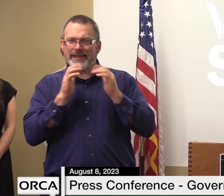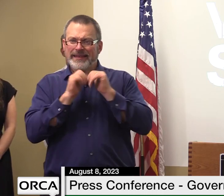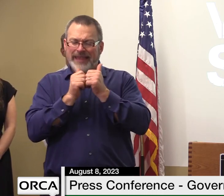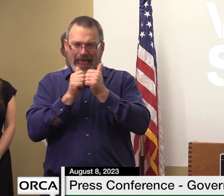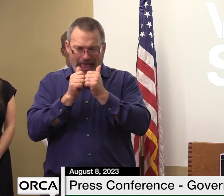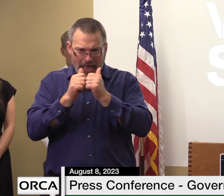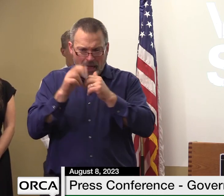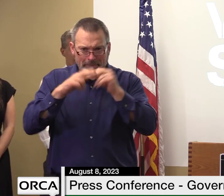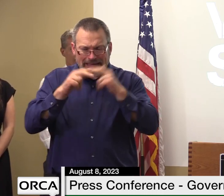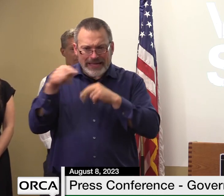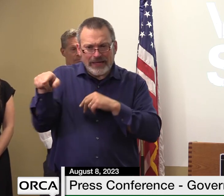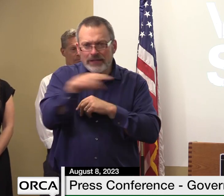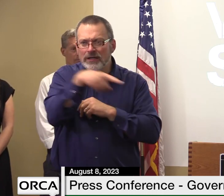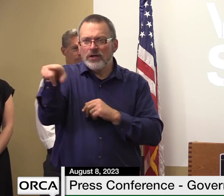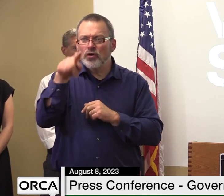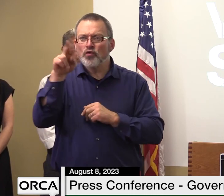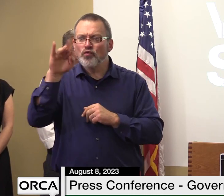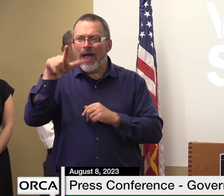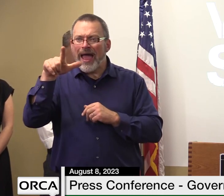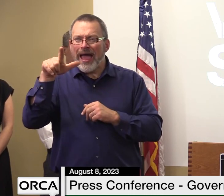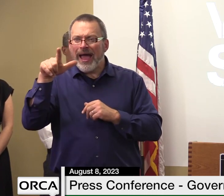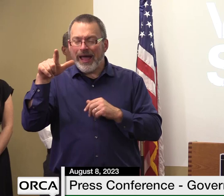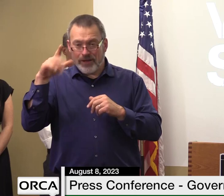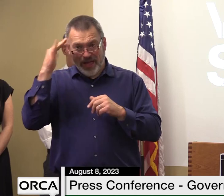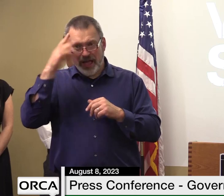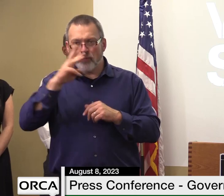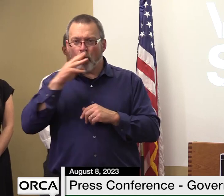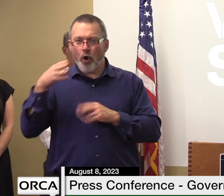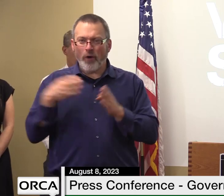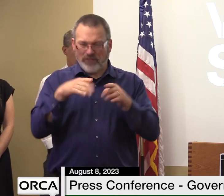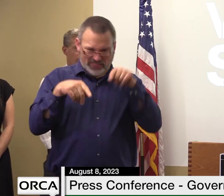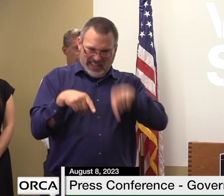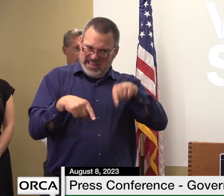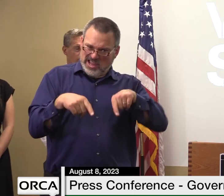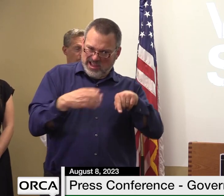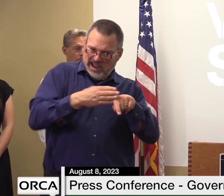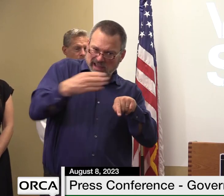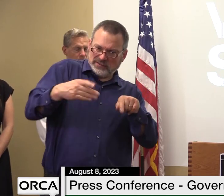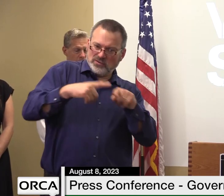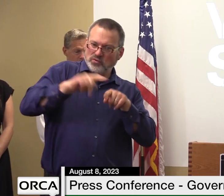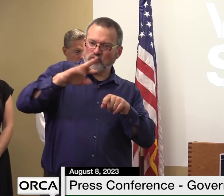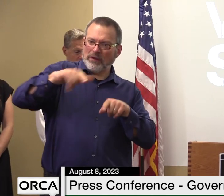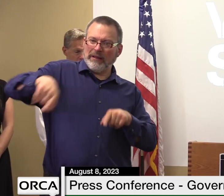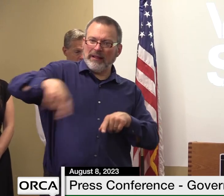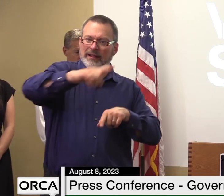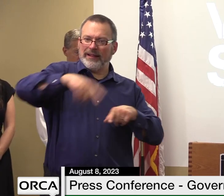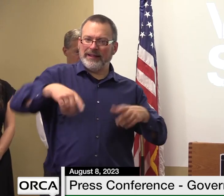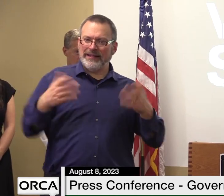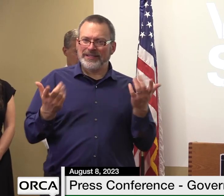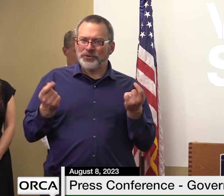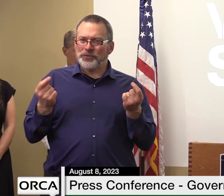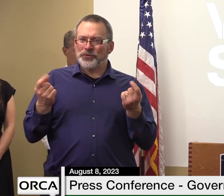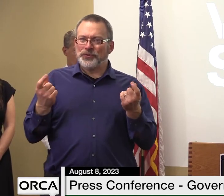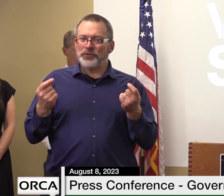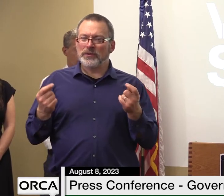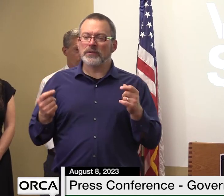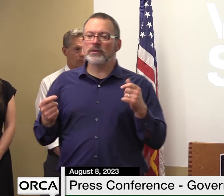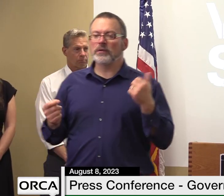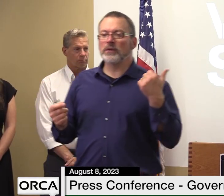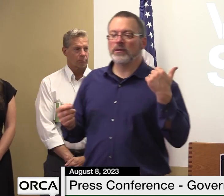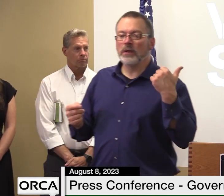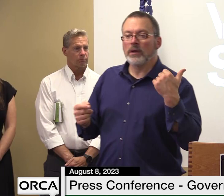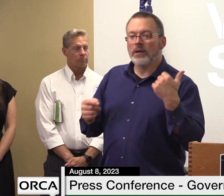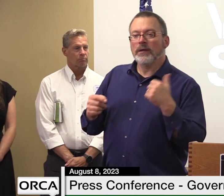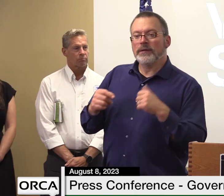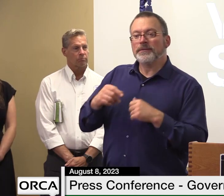sort of right on the banks of a big river in the state and well again it's it's it's on the rail bed so if